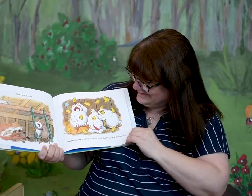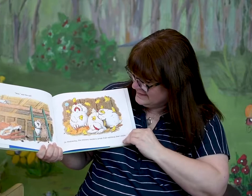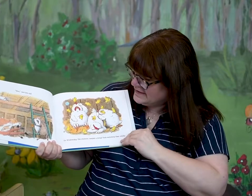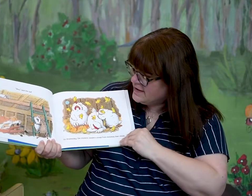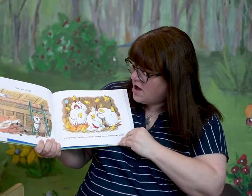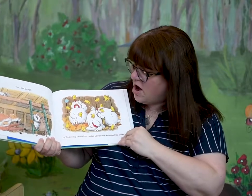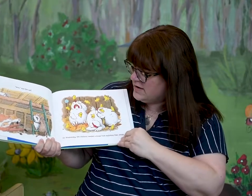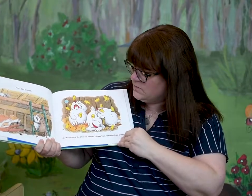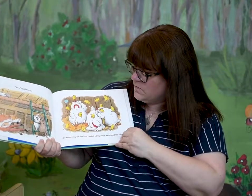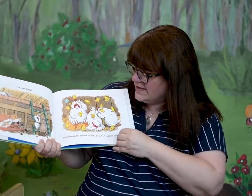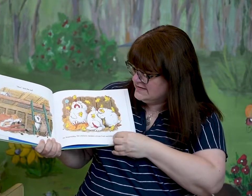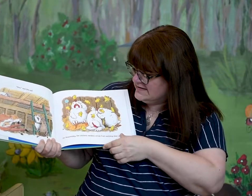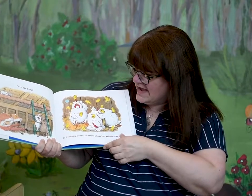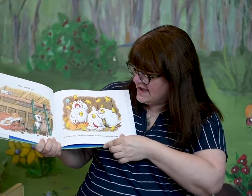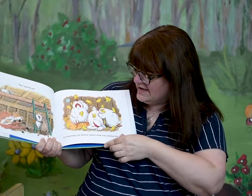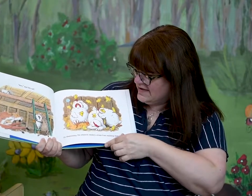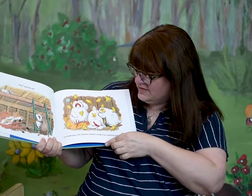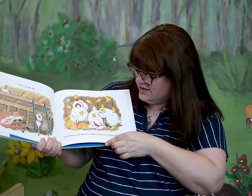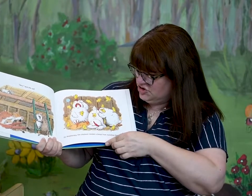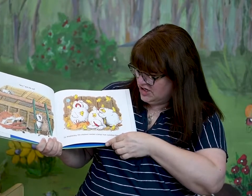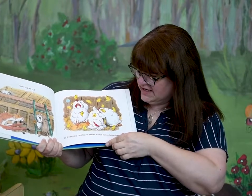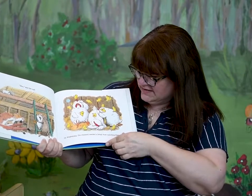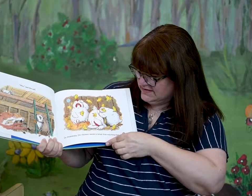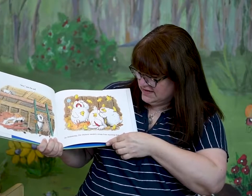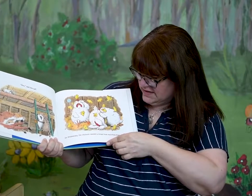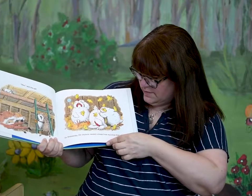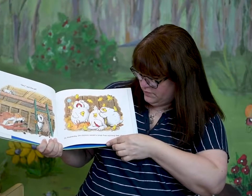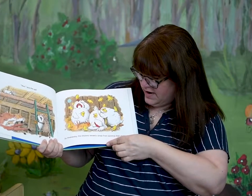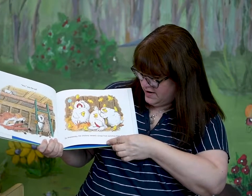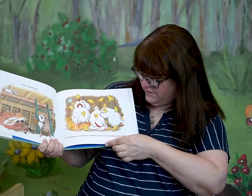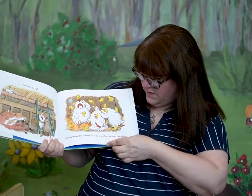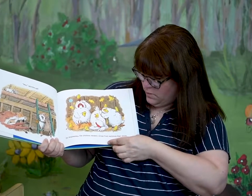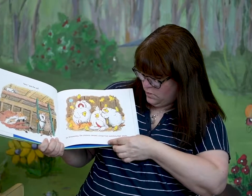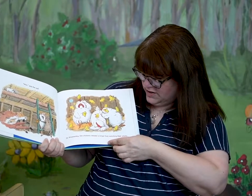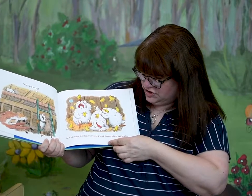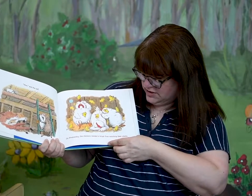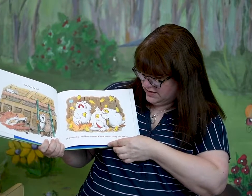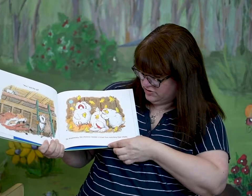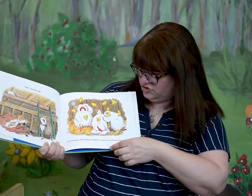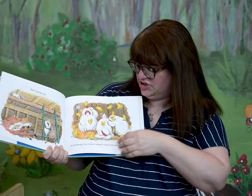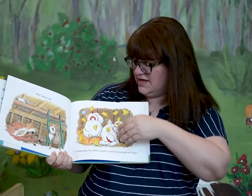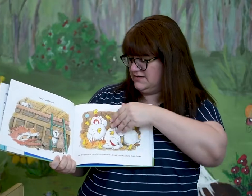On Wednesday, the chickens needed a break from watching their chicks.